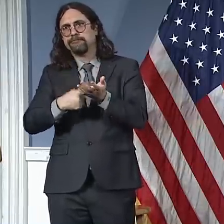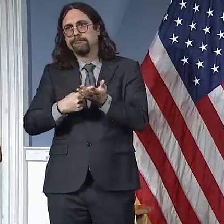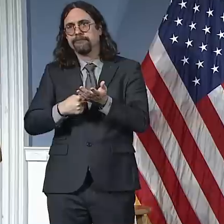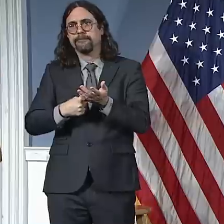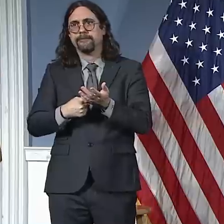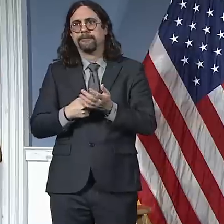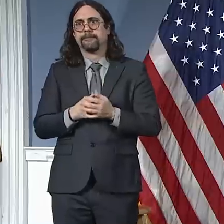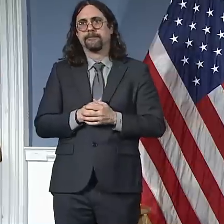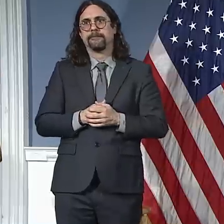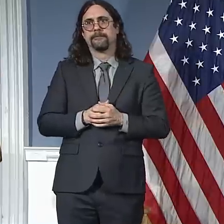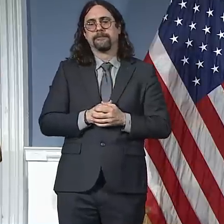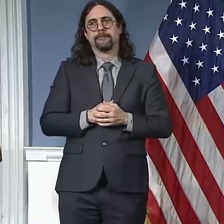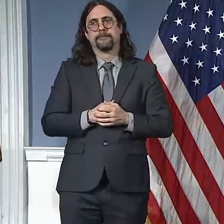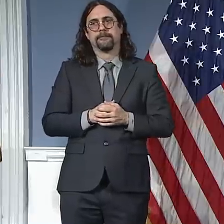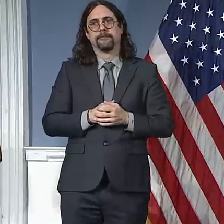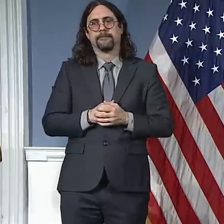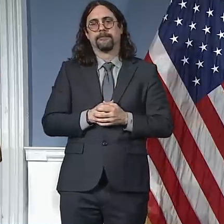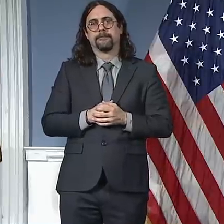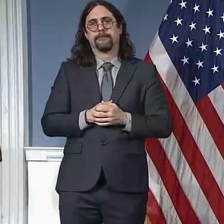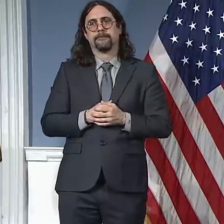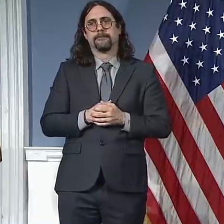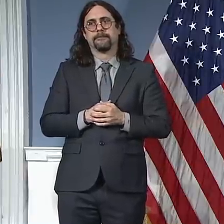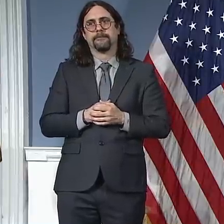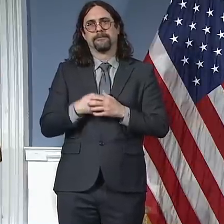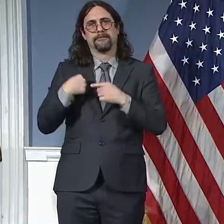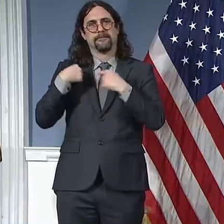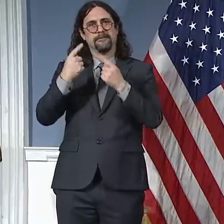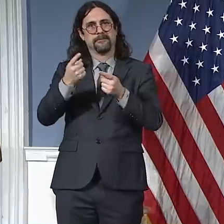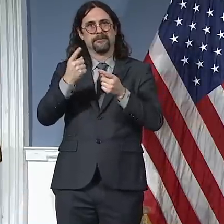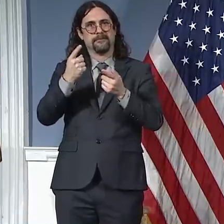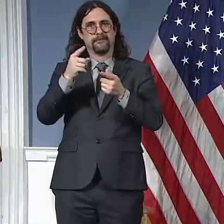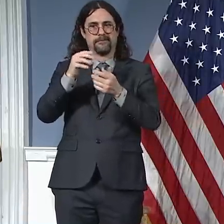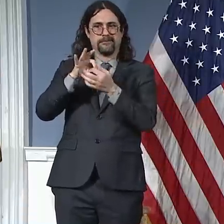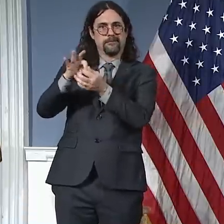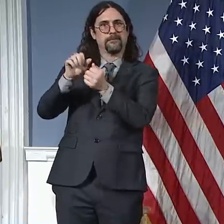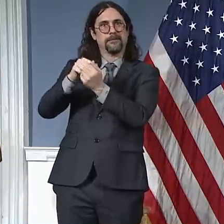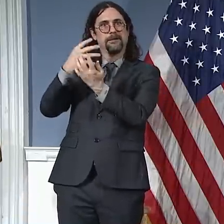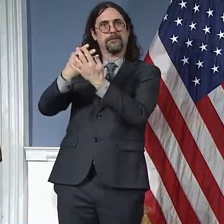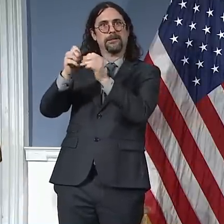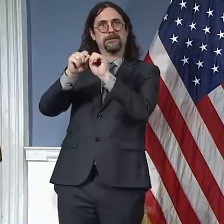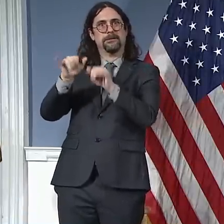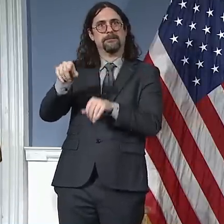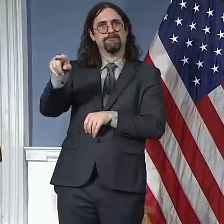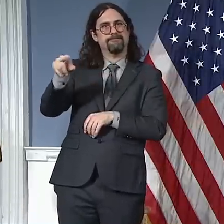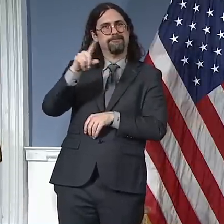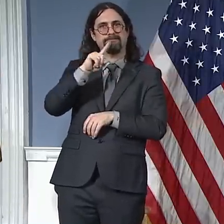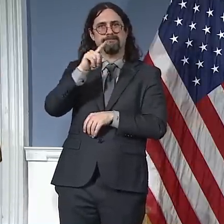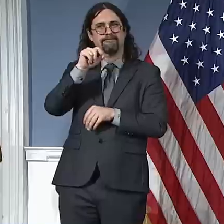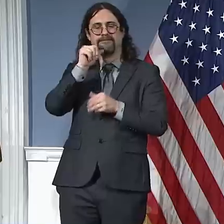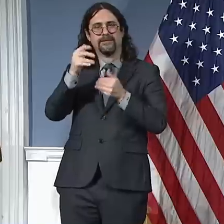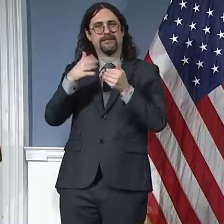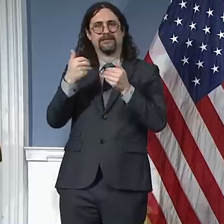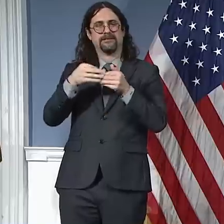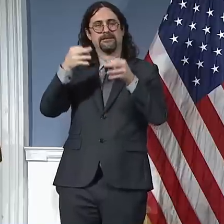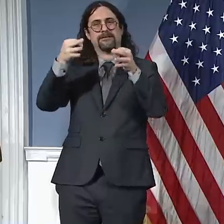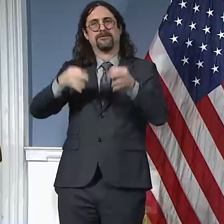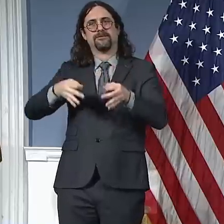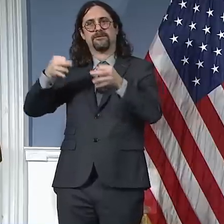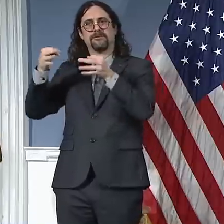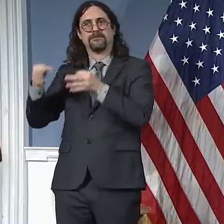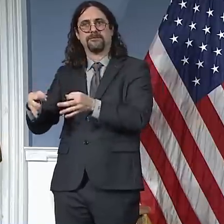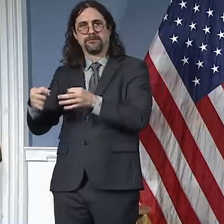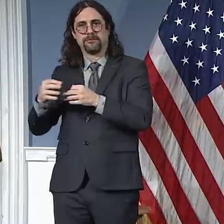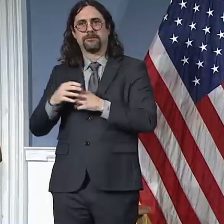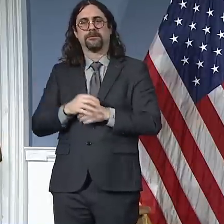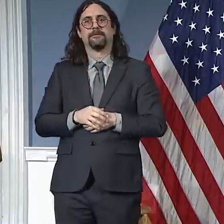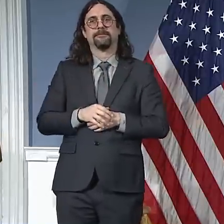I remind everyone the number of people in our jails right now is just over 5,000 as compared to over 11,000 when I first